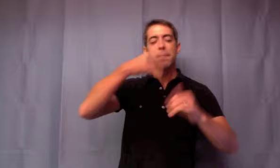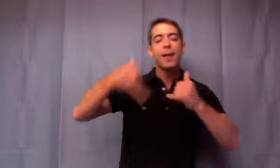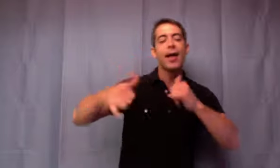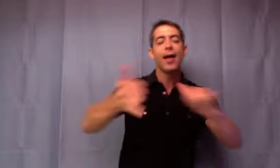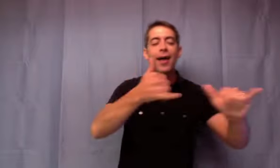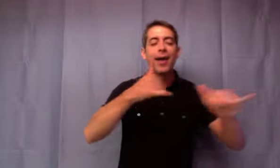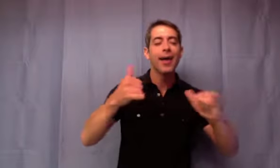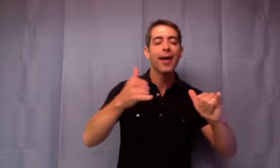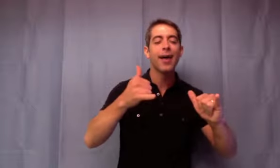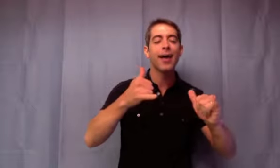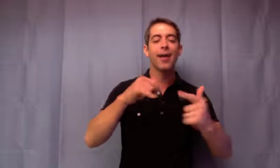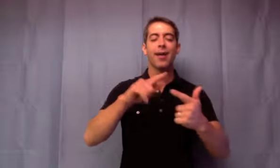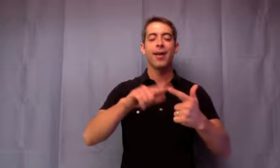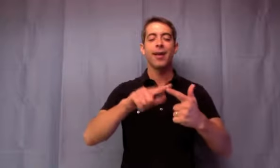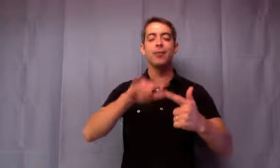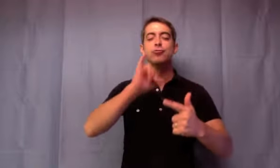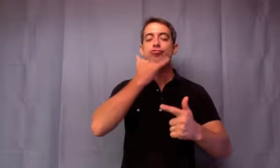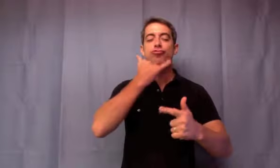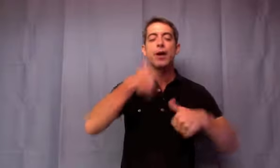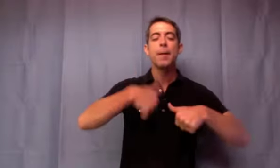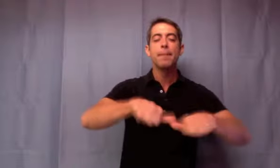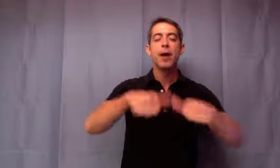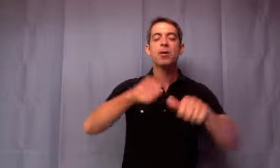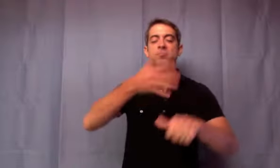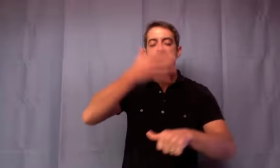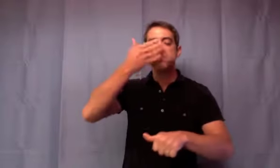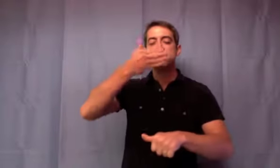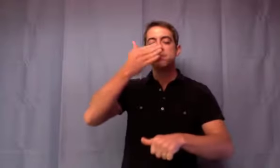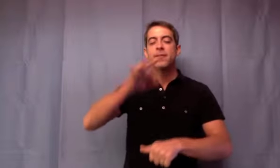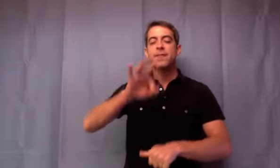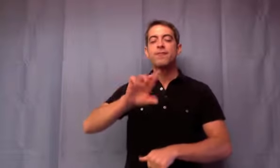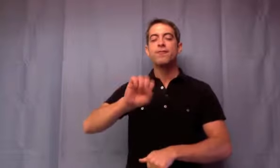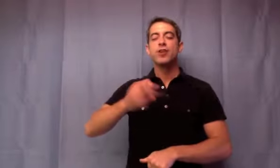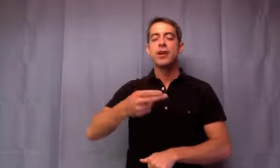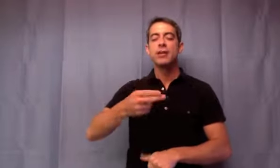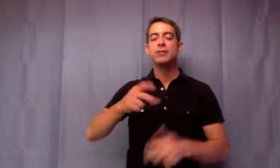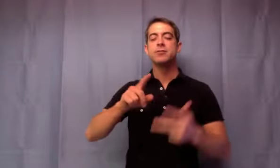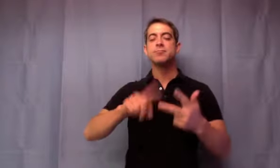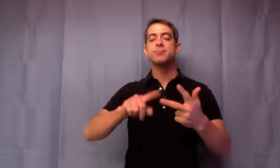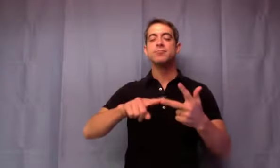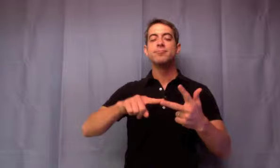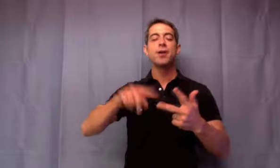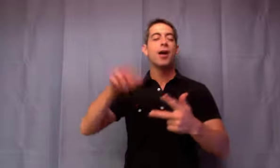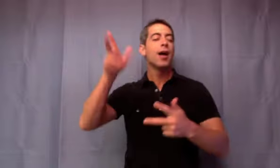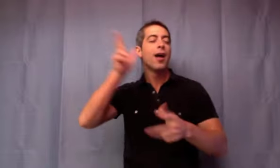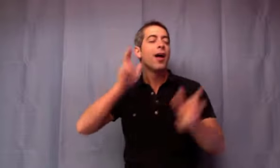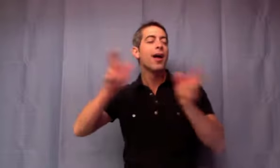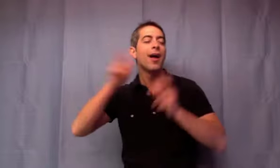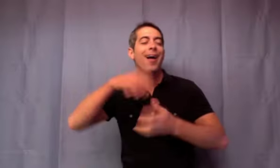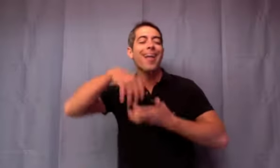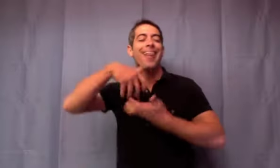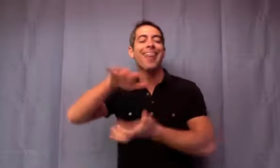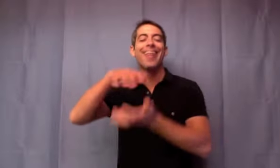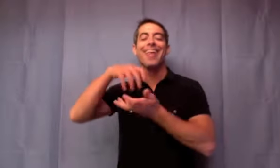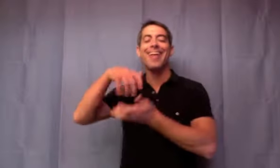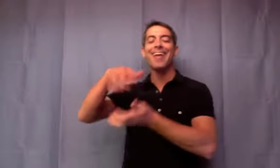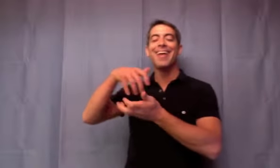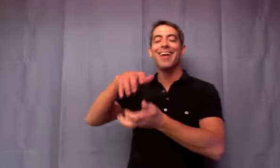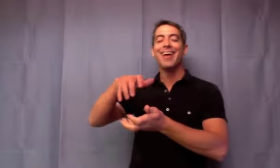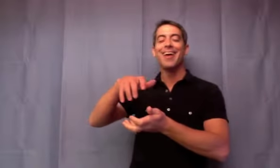sounds of laughter. For you, it will likely be different. That's true beauty of parks